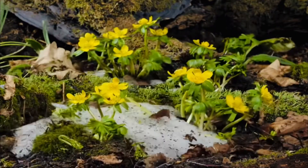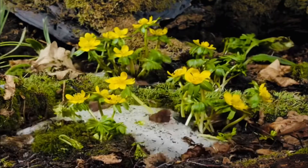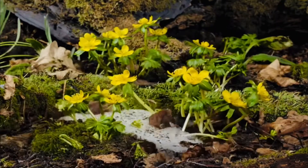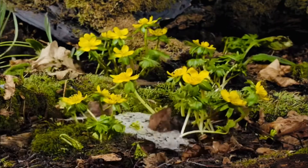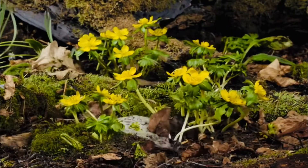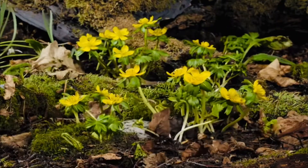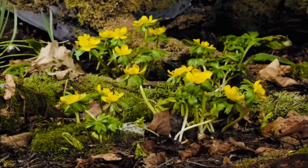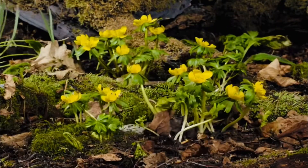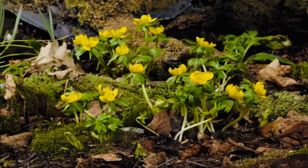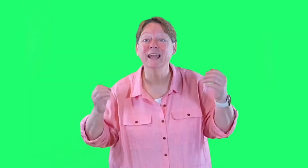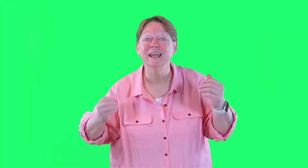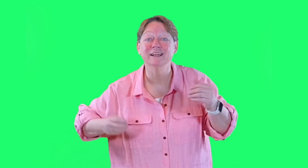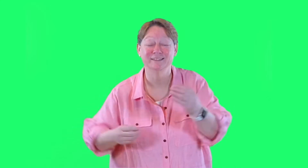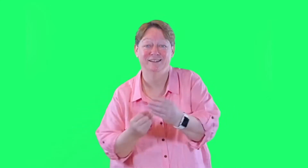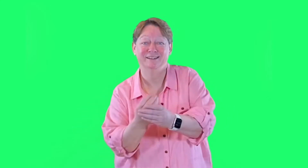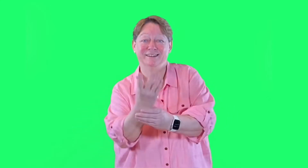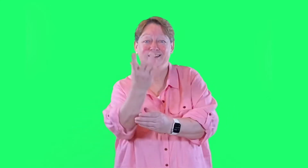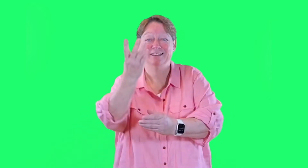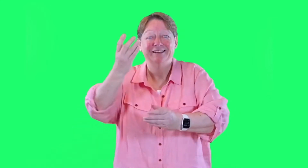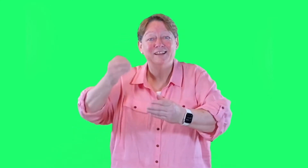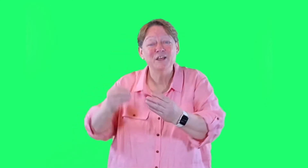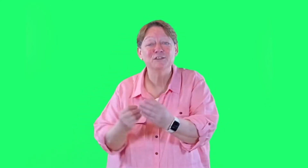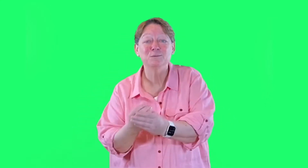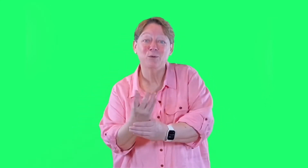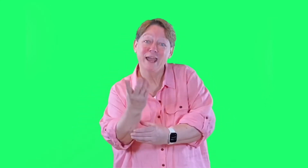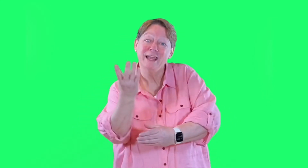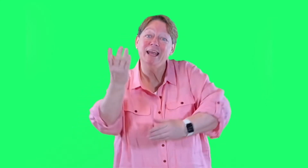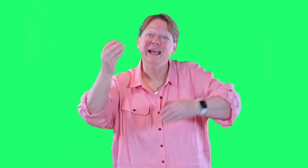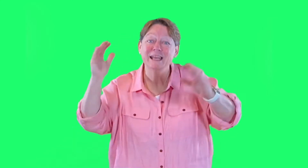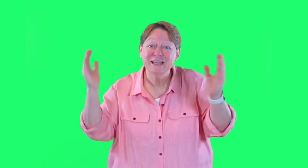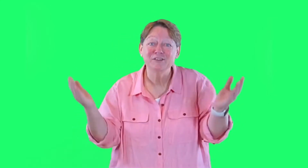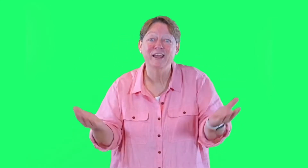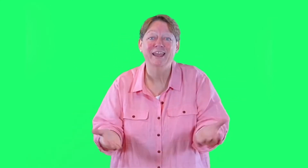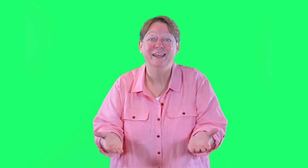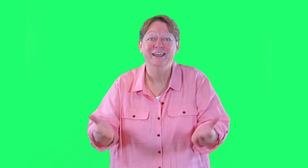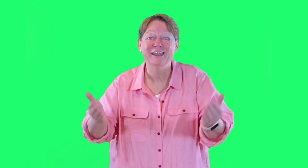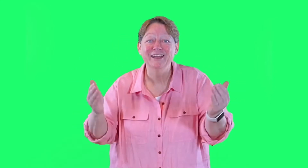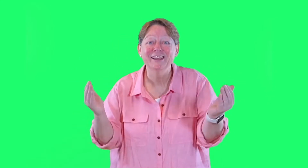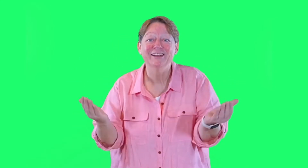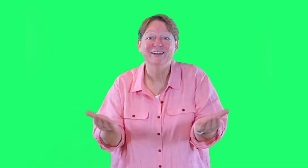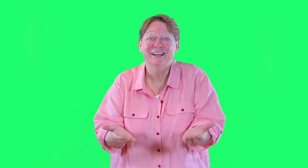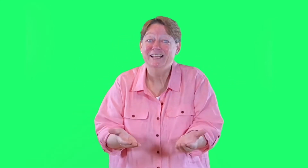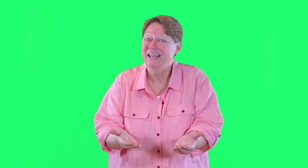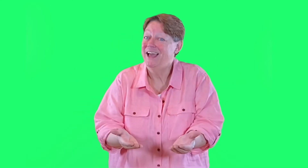Spring. Spring is here. Yeah.